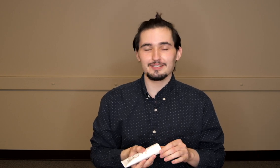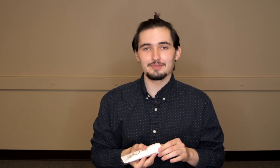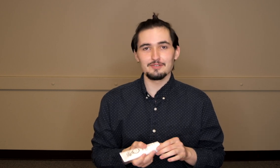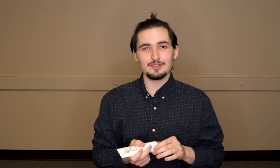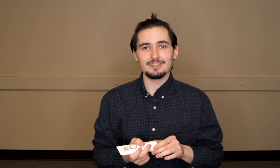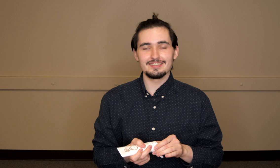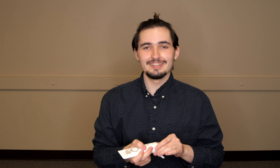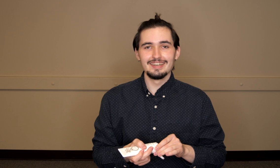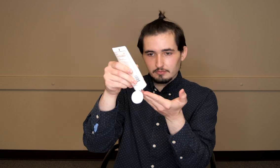I'm so nervous.